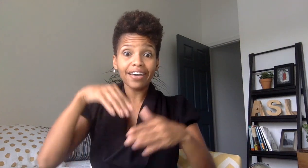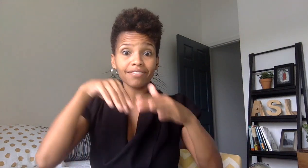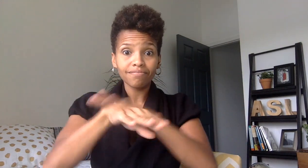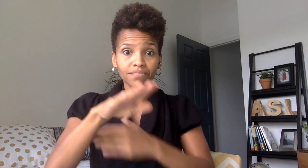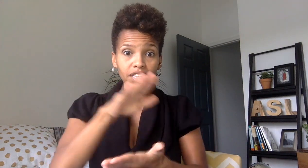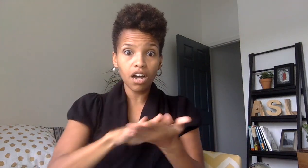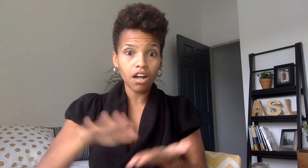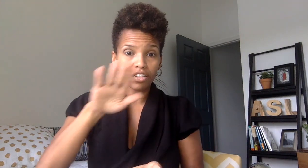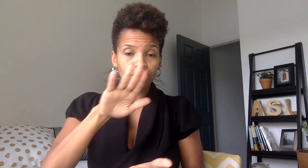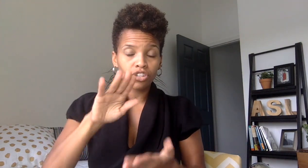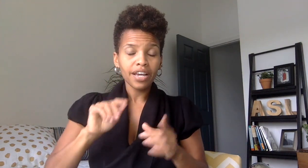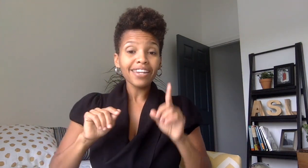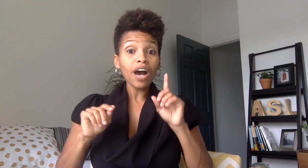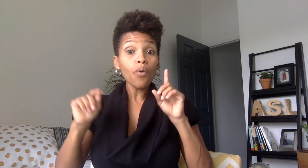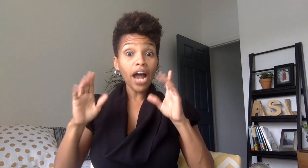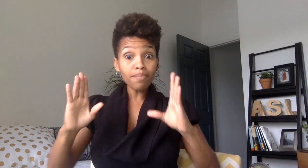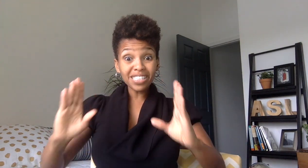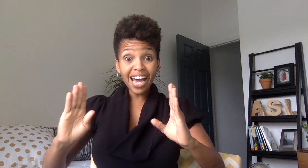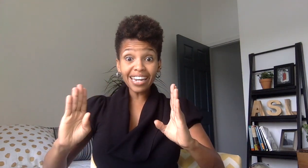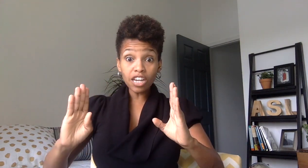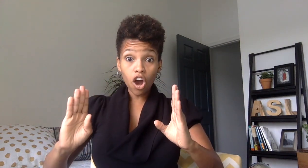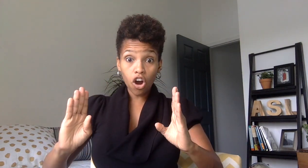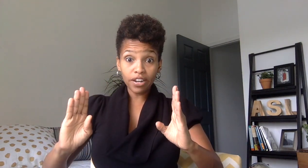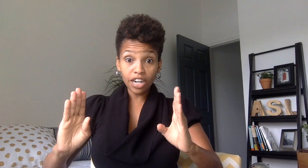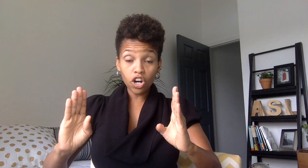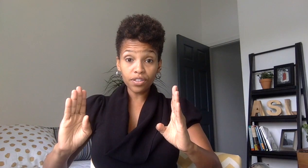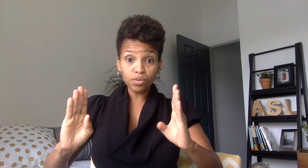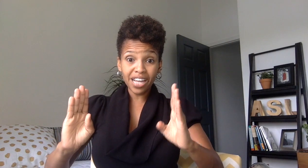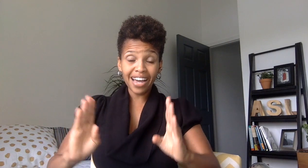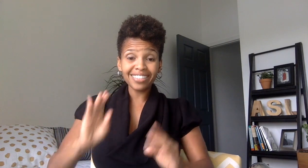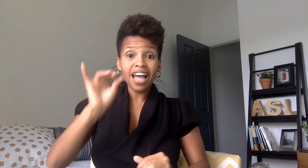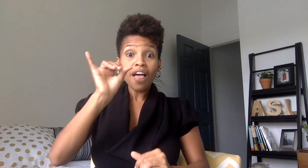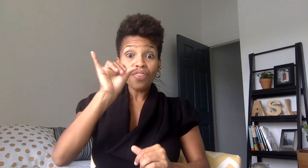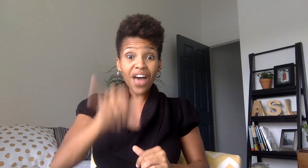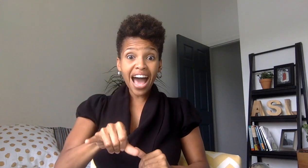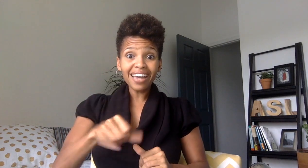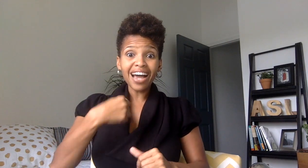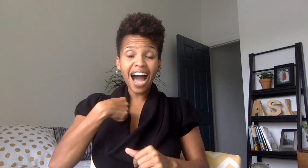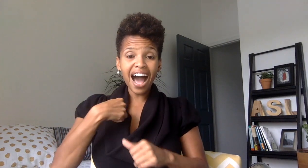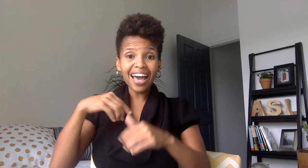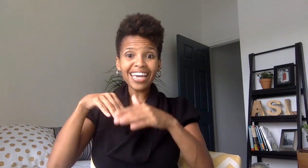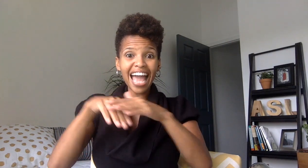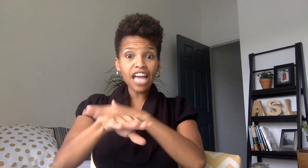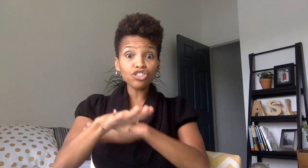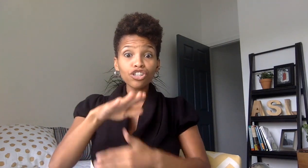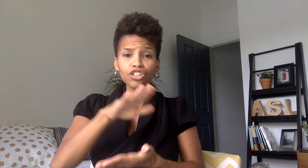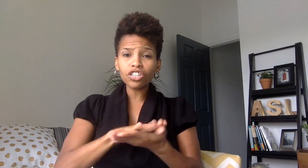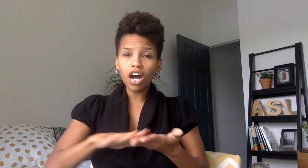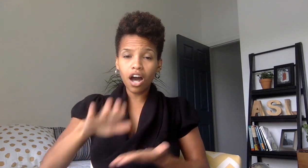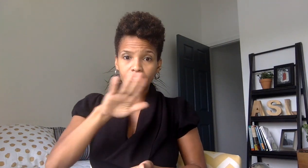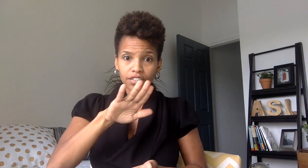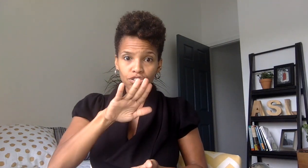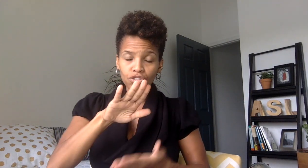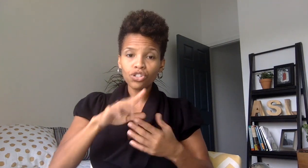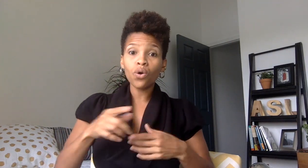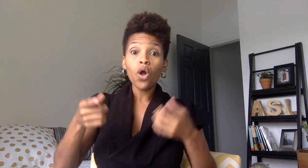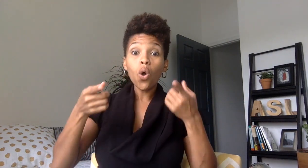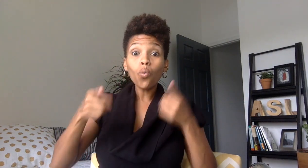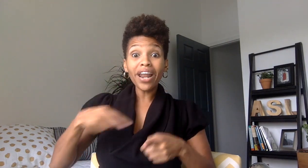college now what i'm signing are the signs that i enter college so when